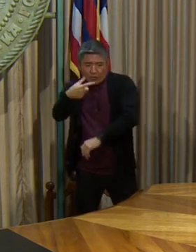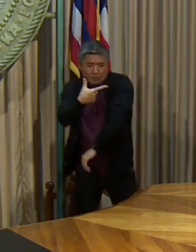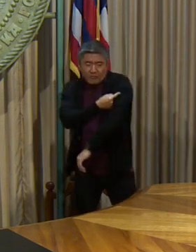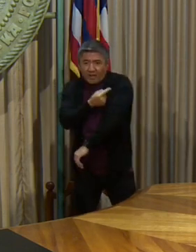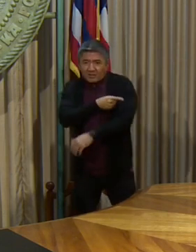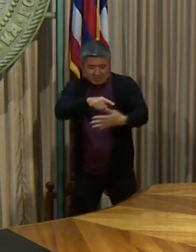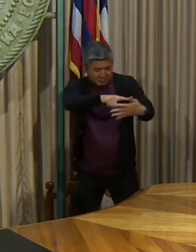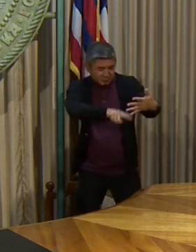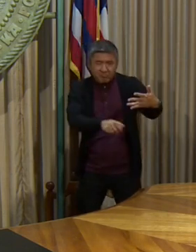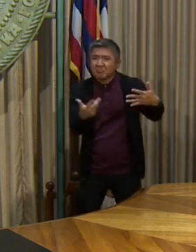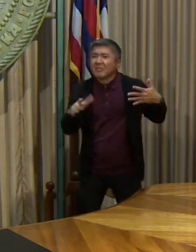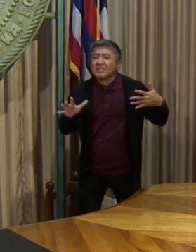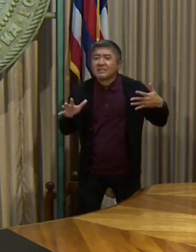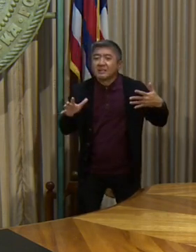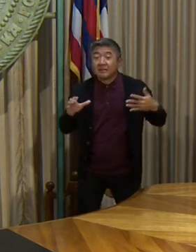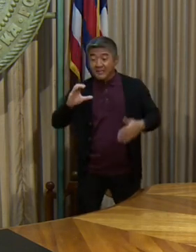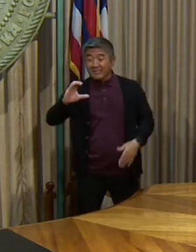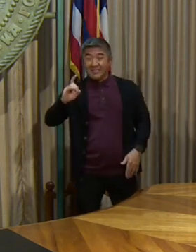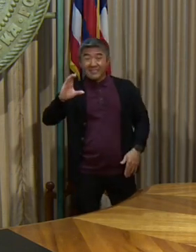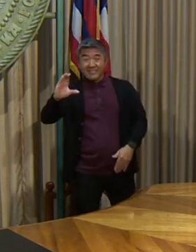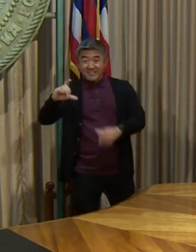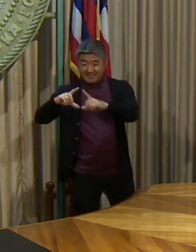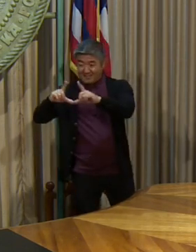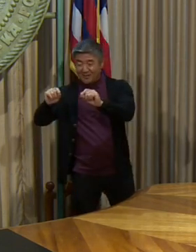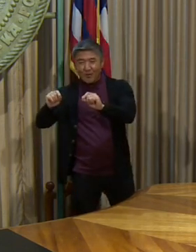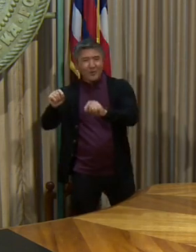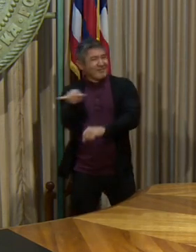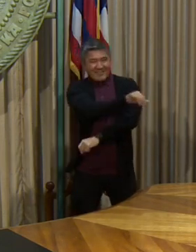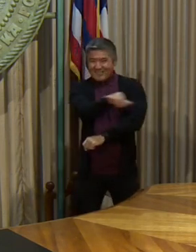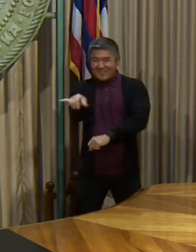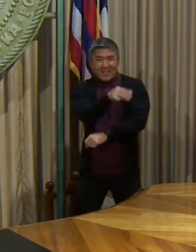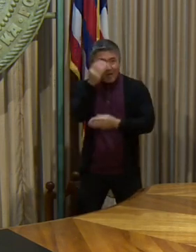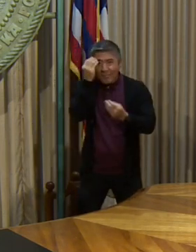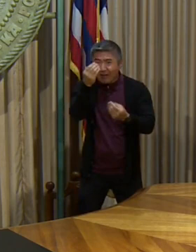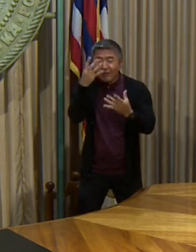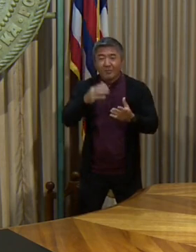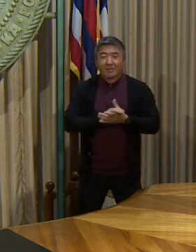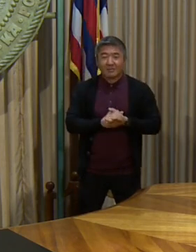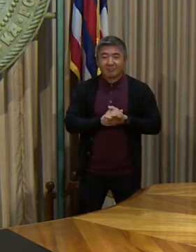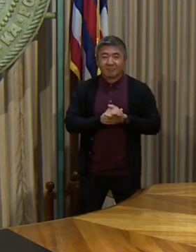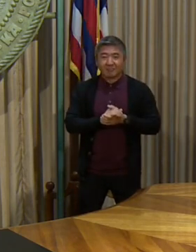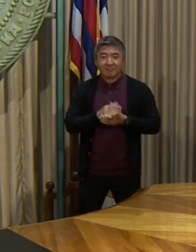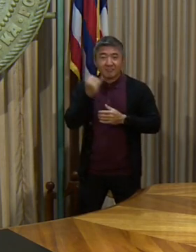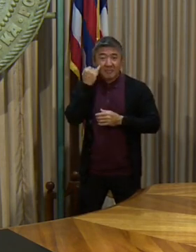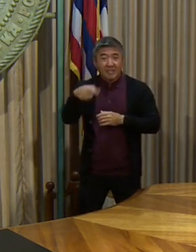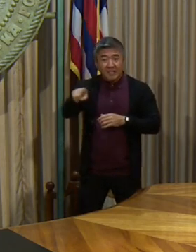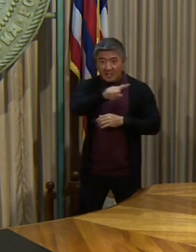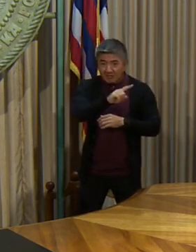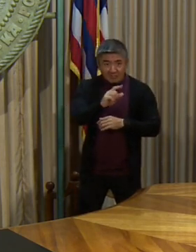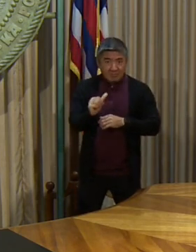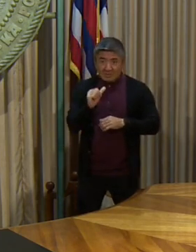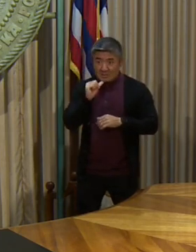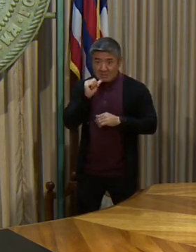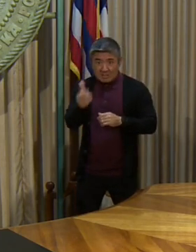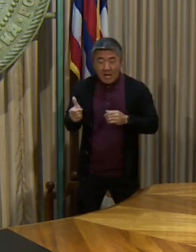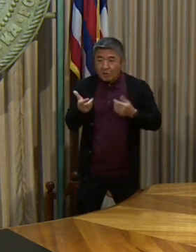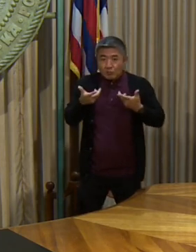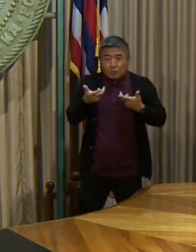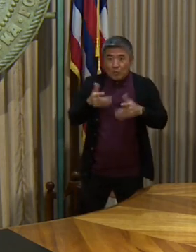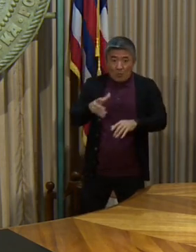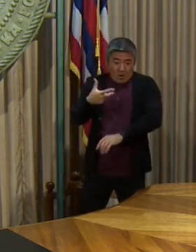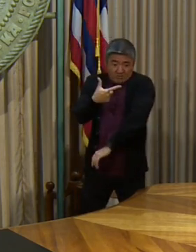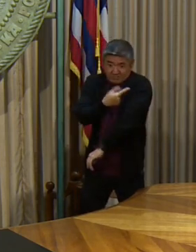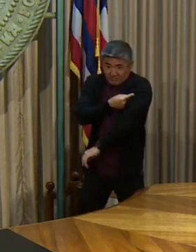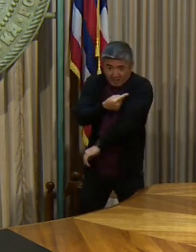information that is on your CDC card. Those that elect not to request the vaccination exception are not fully